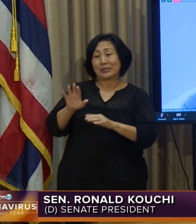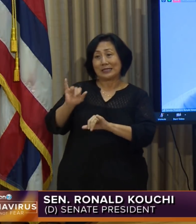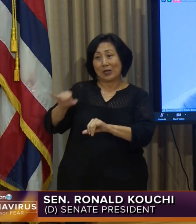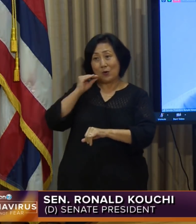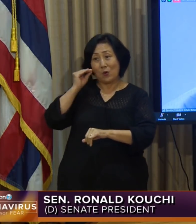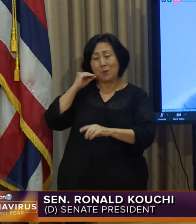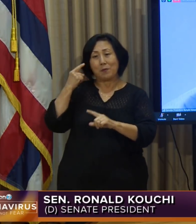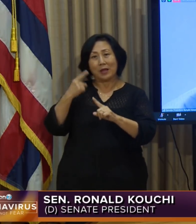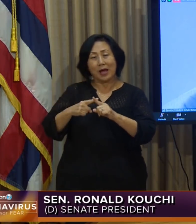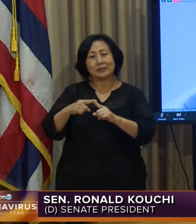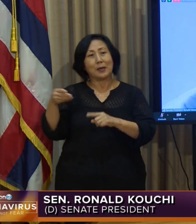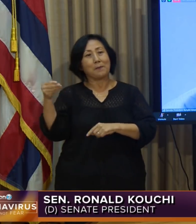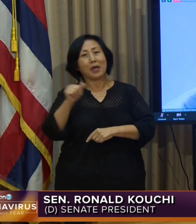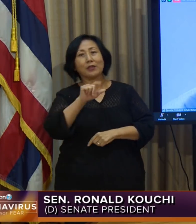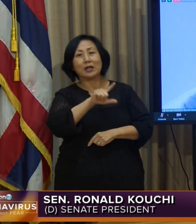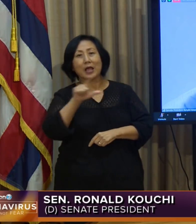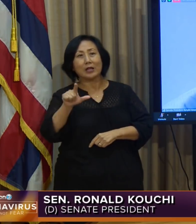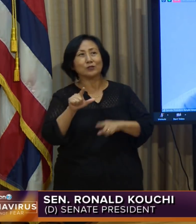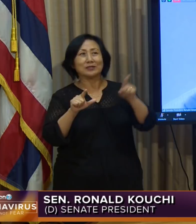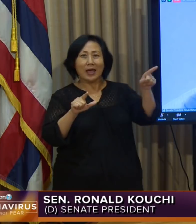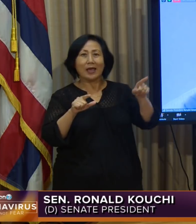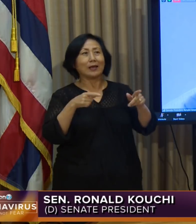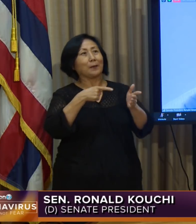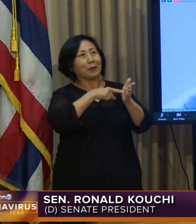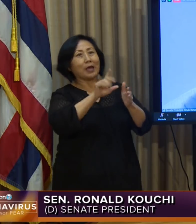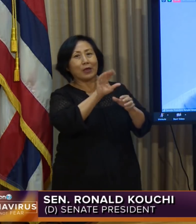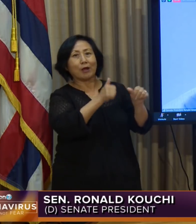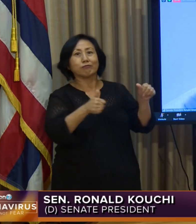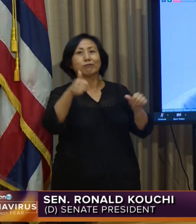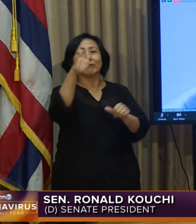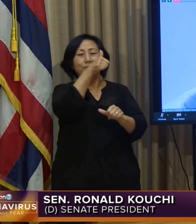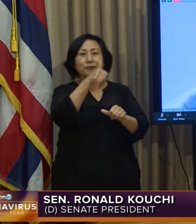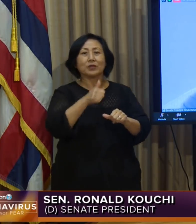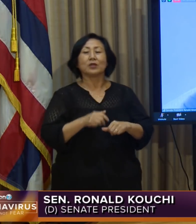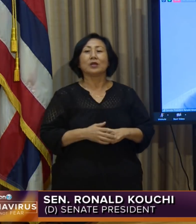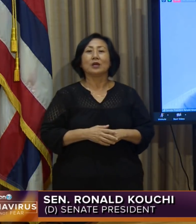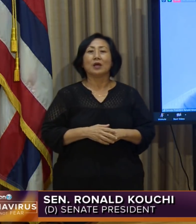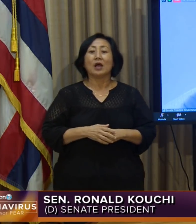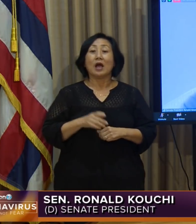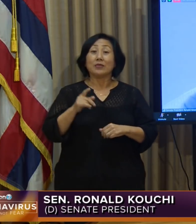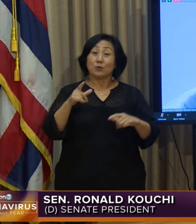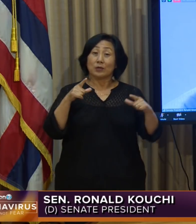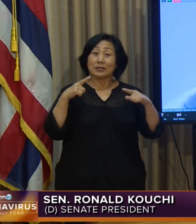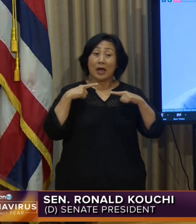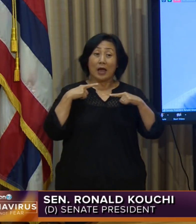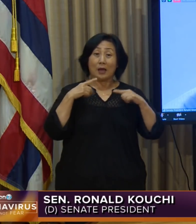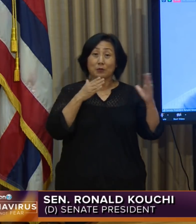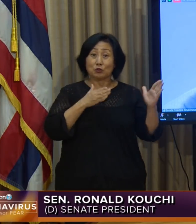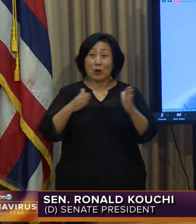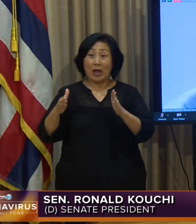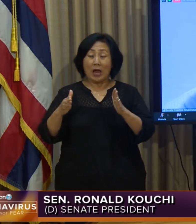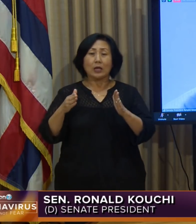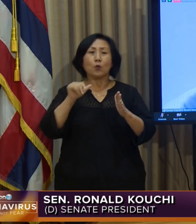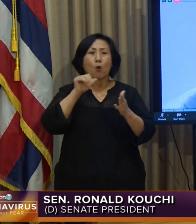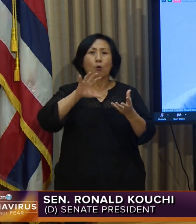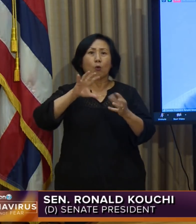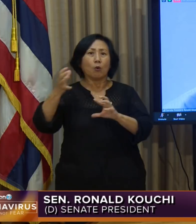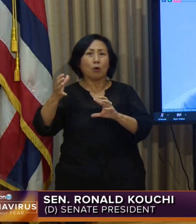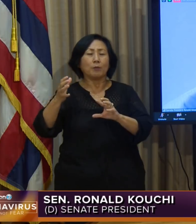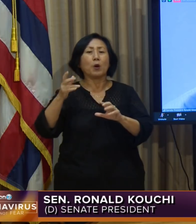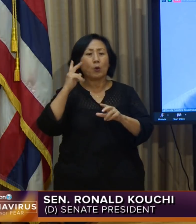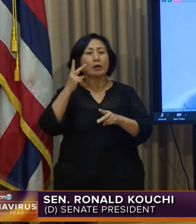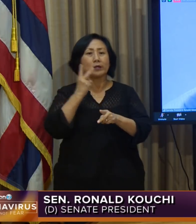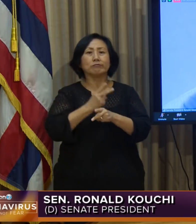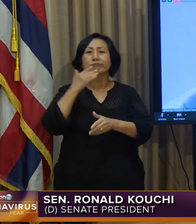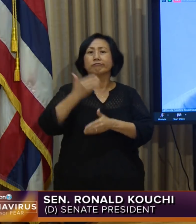that those who are planning on this as a retirement strategy are also not people who are going to be lost